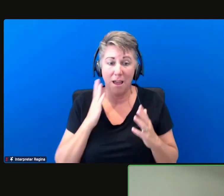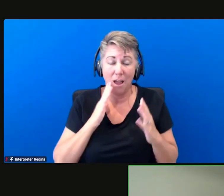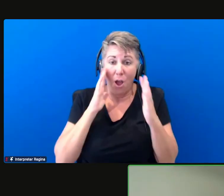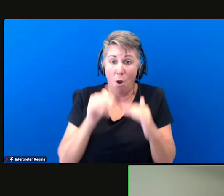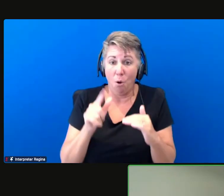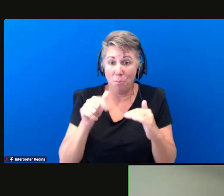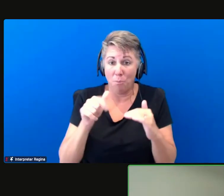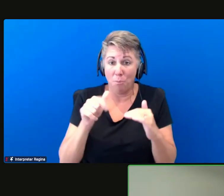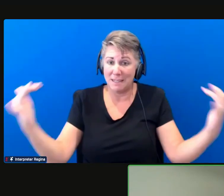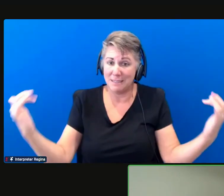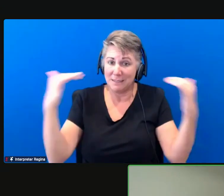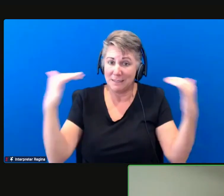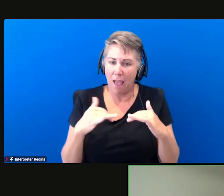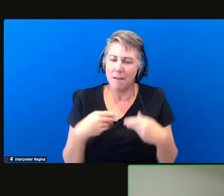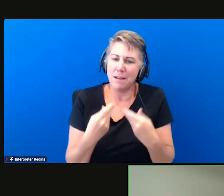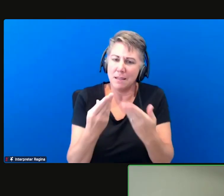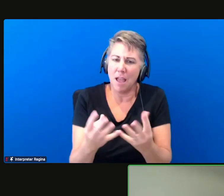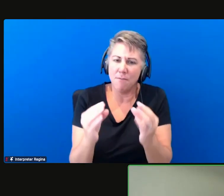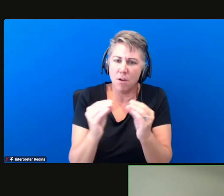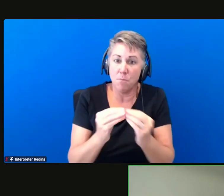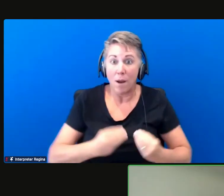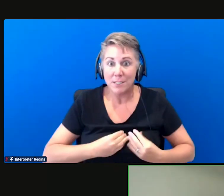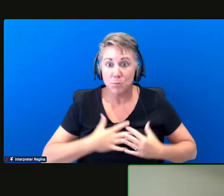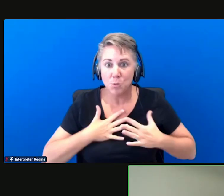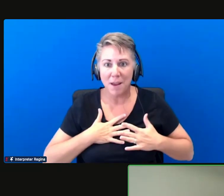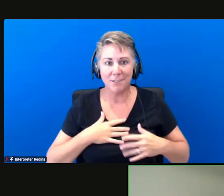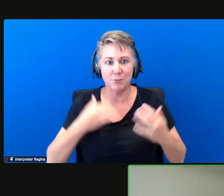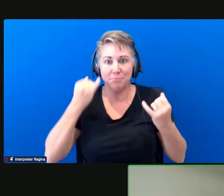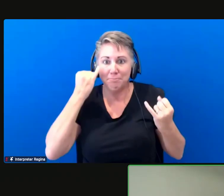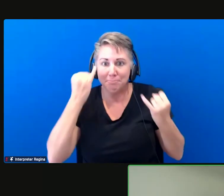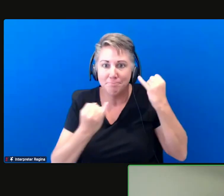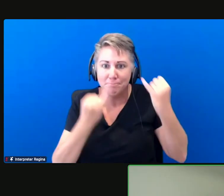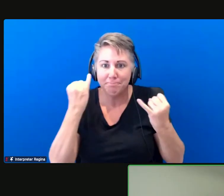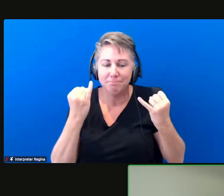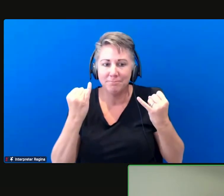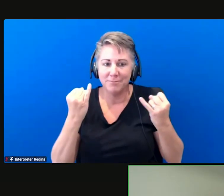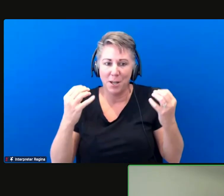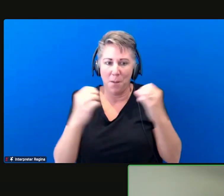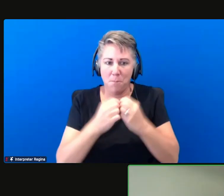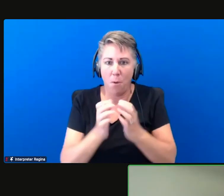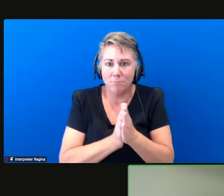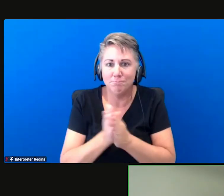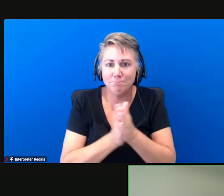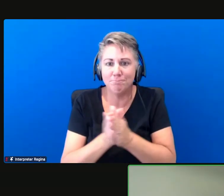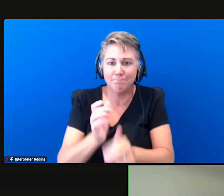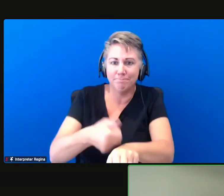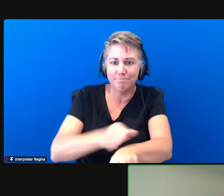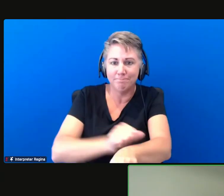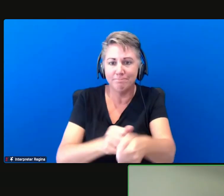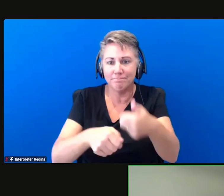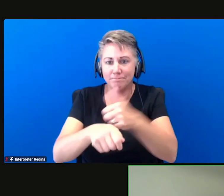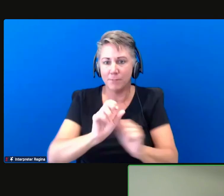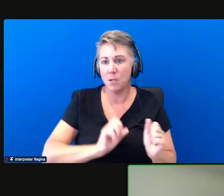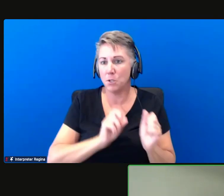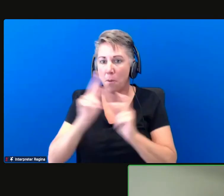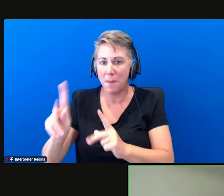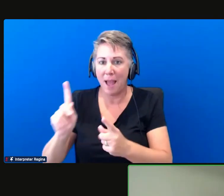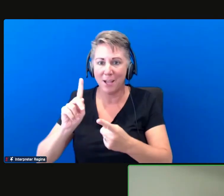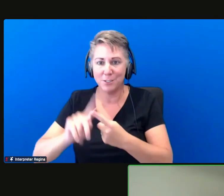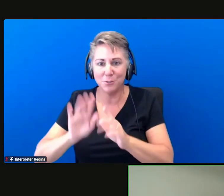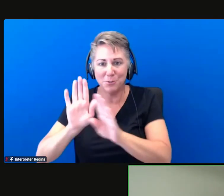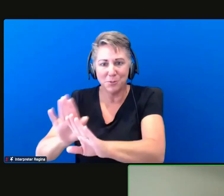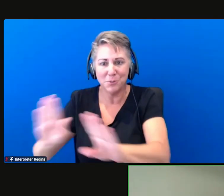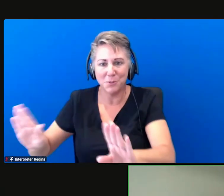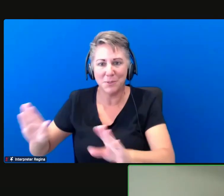some more uh insight inspiration um and got us a little bit more invigorated to go back into our respectful